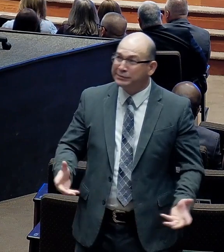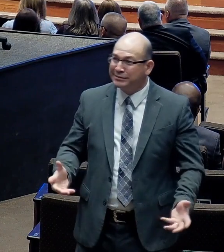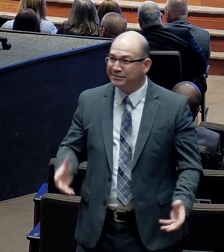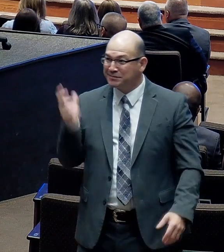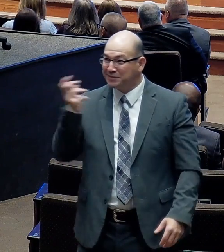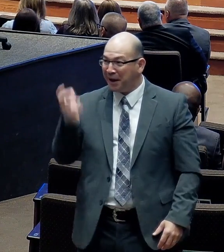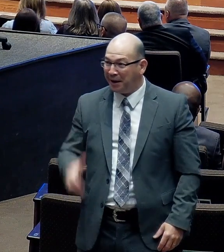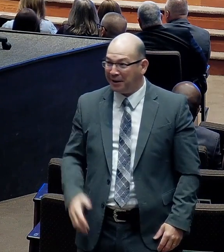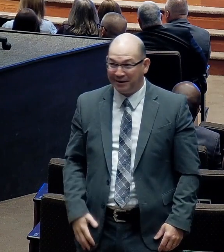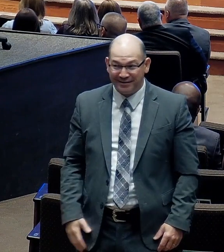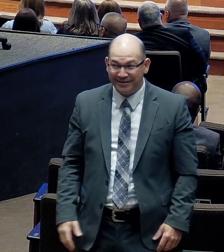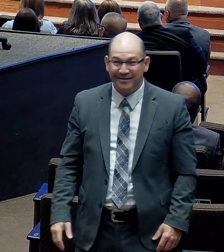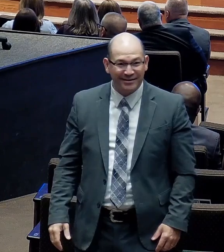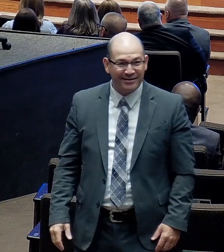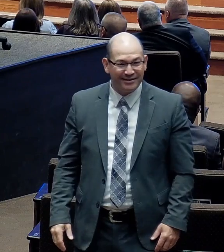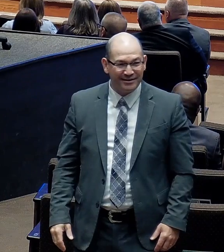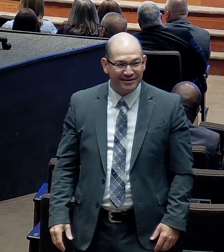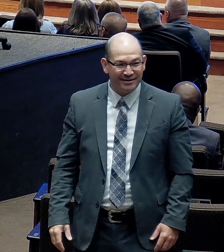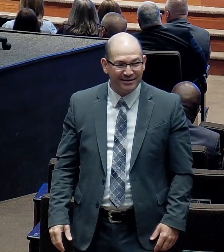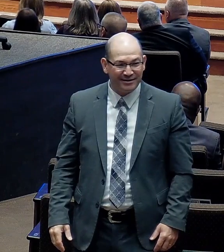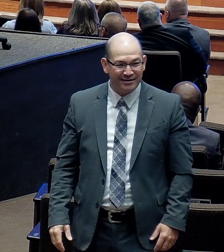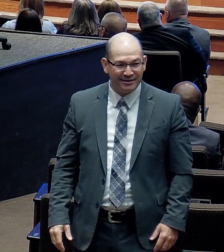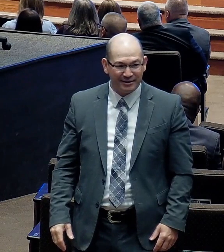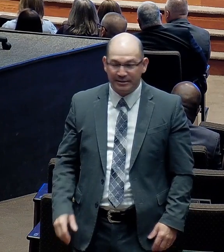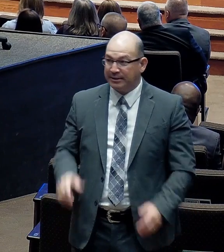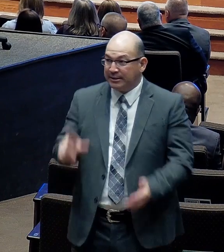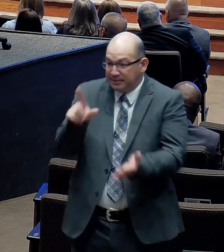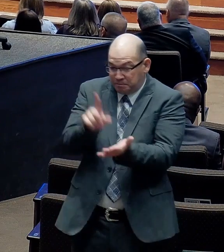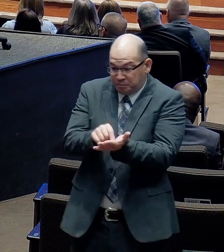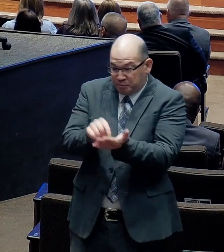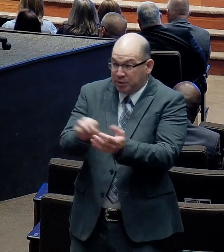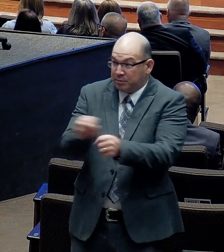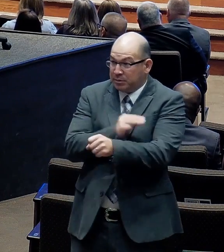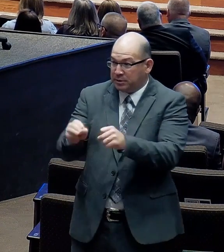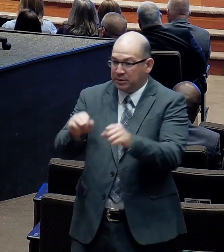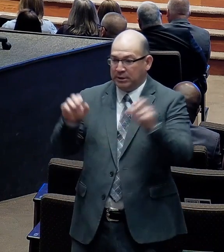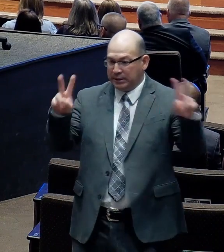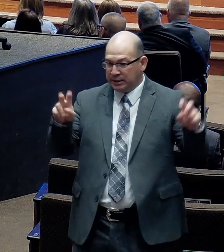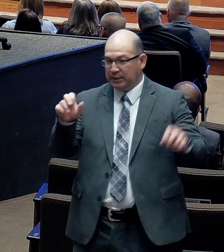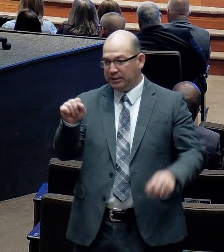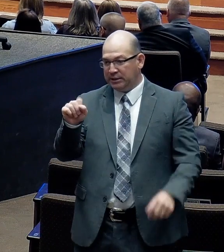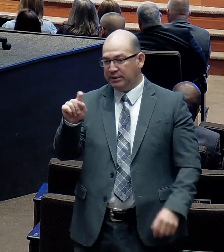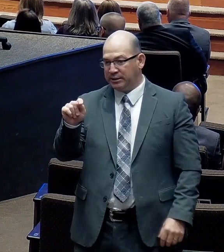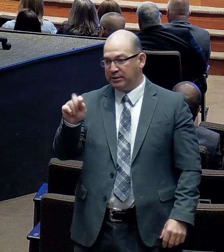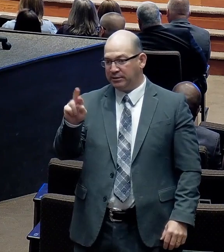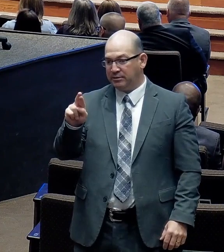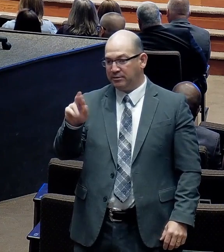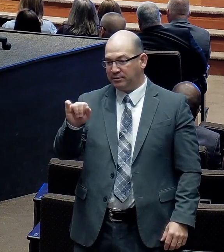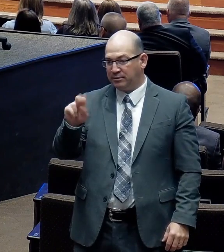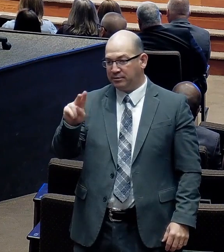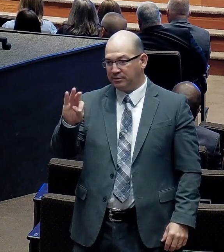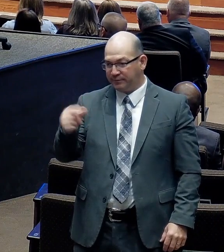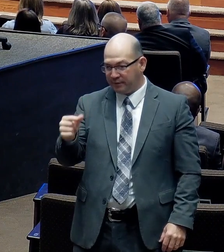Striving Together Ministries. A publishing company. Has been established.